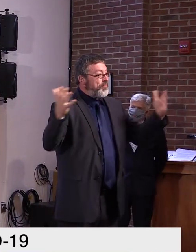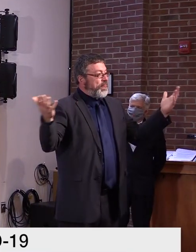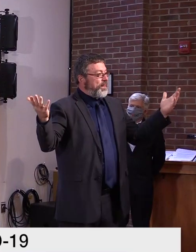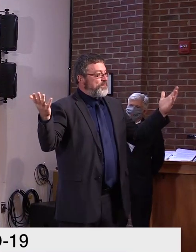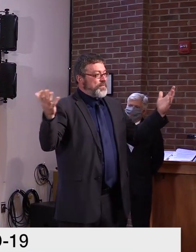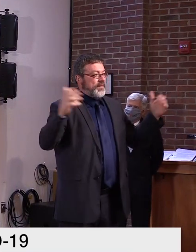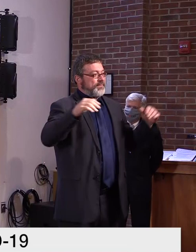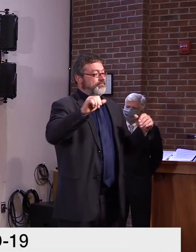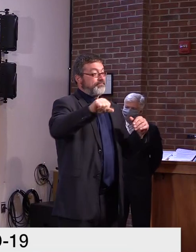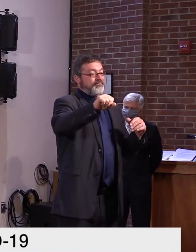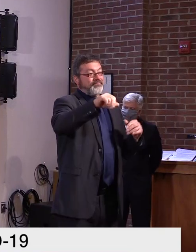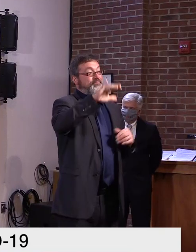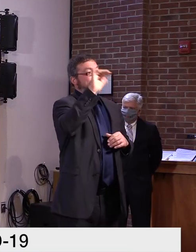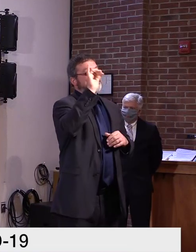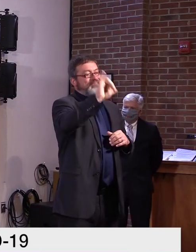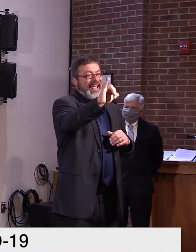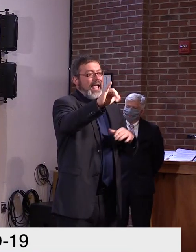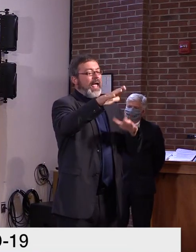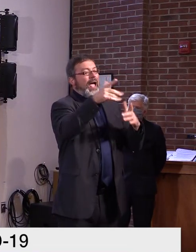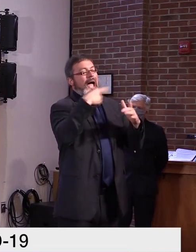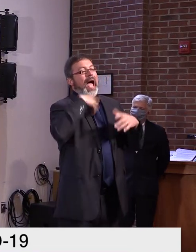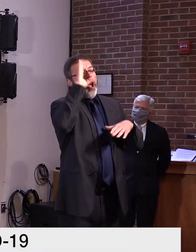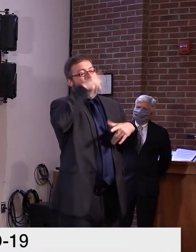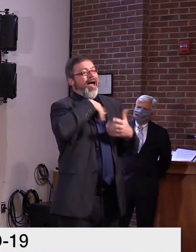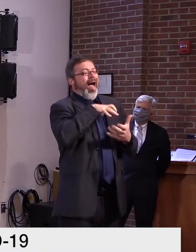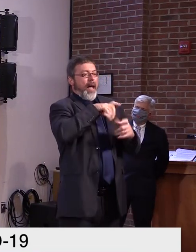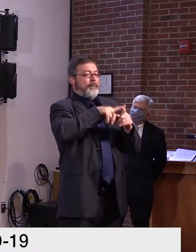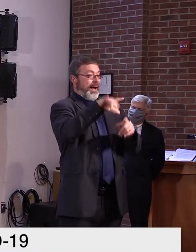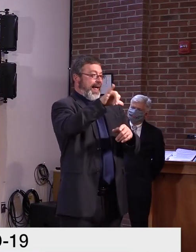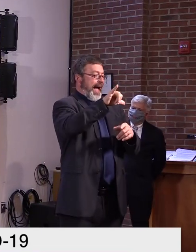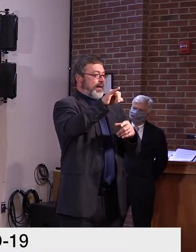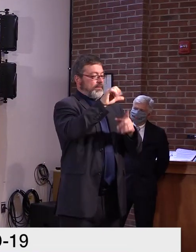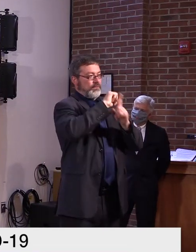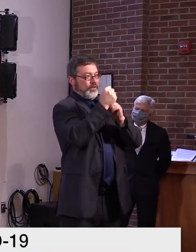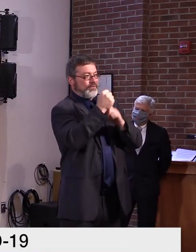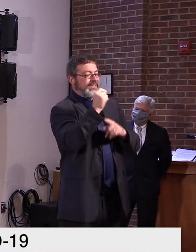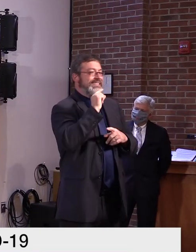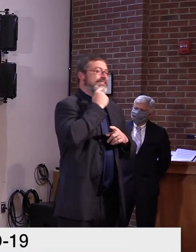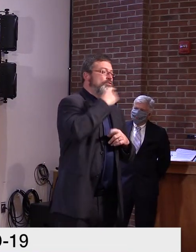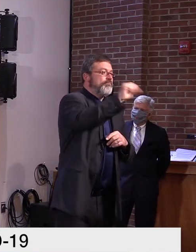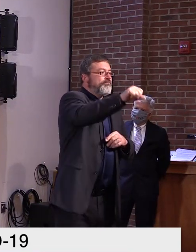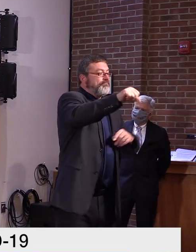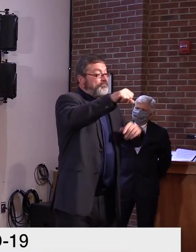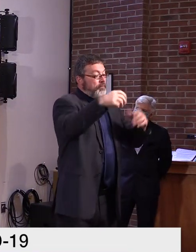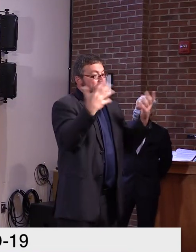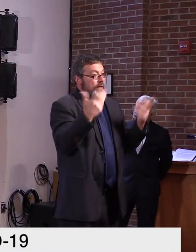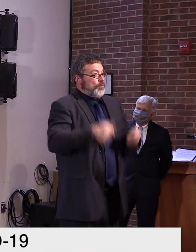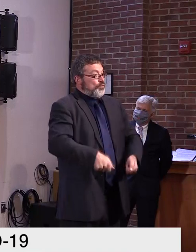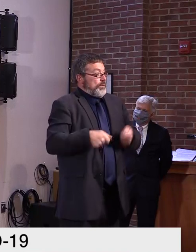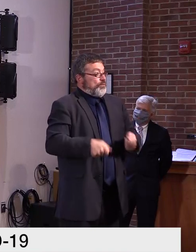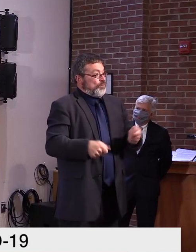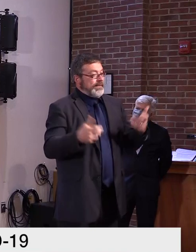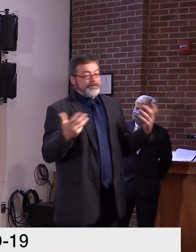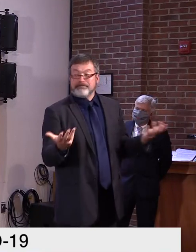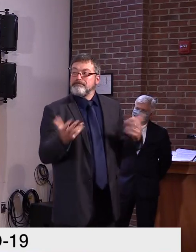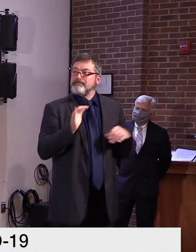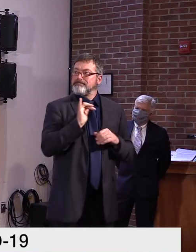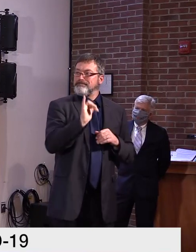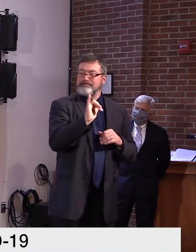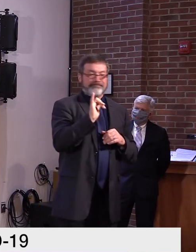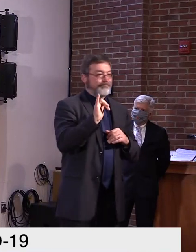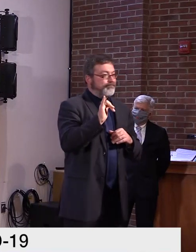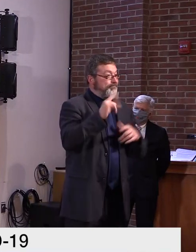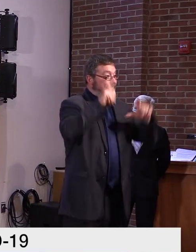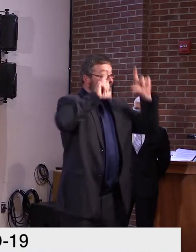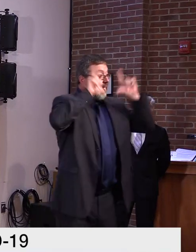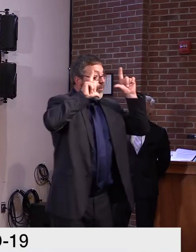seriously. Um, and again, I would compare the state of Vermont to